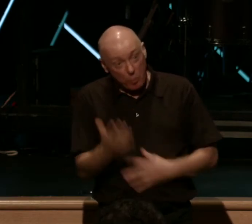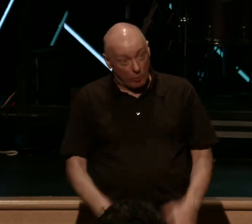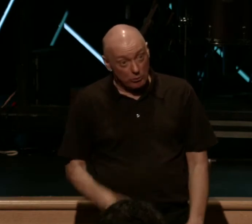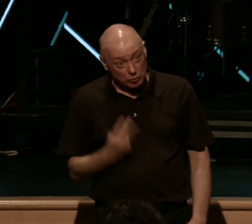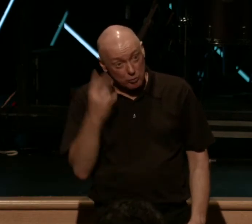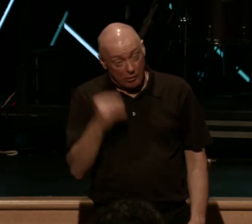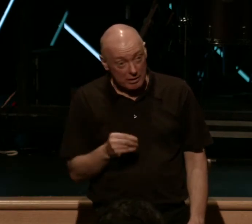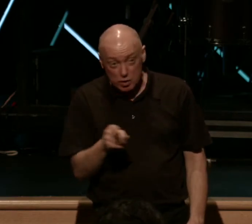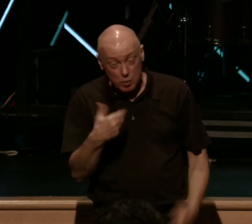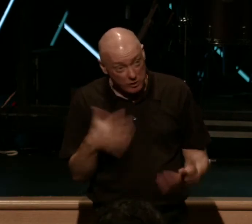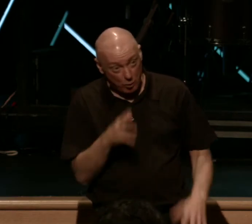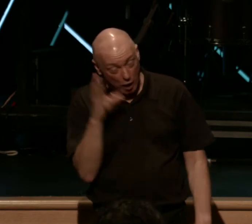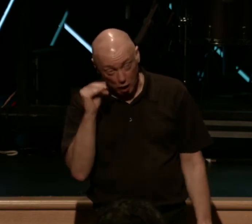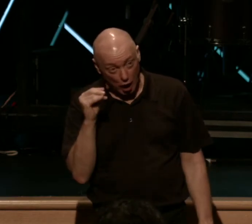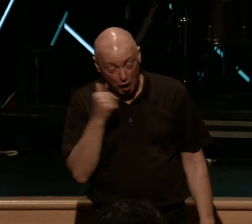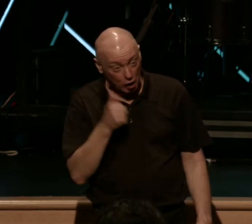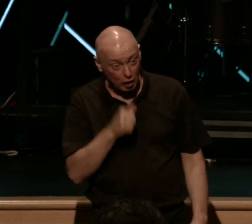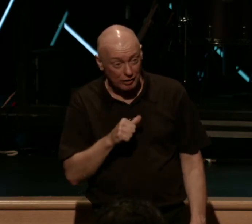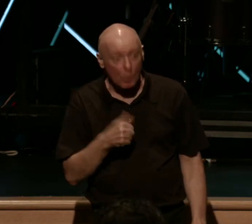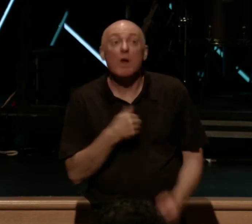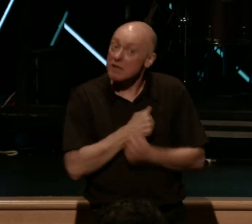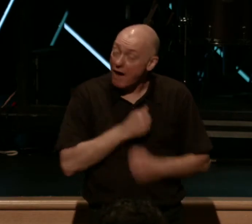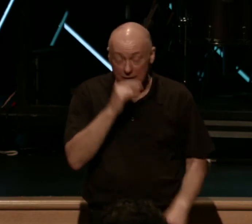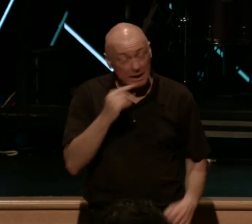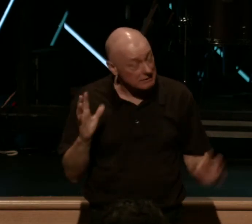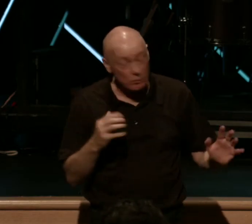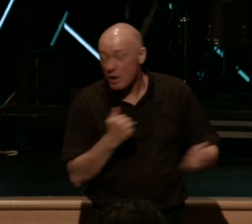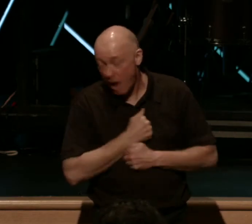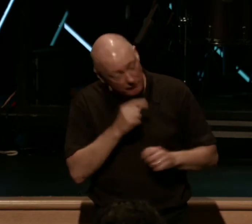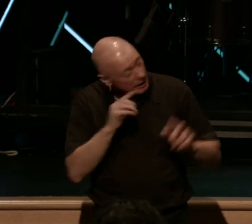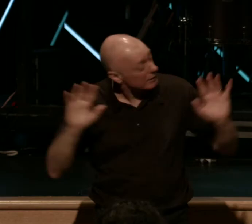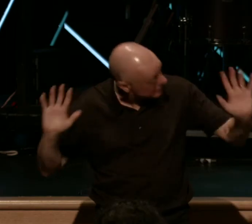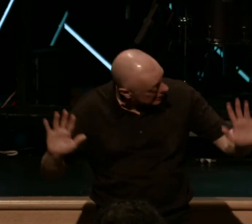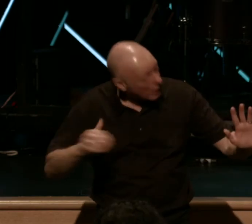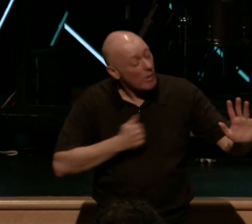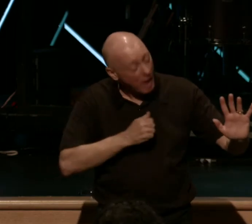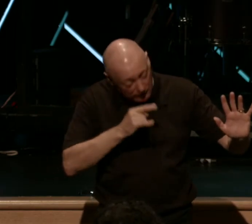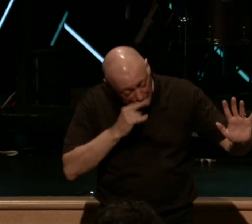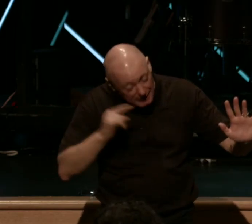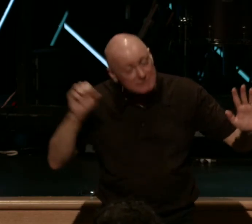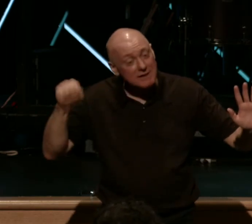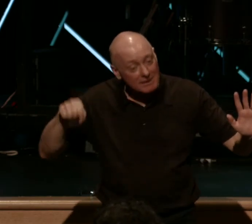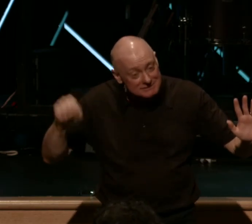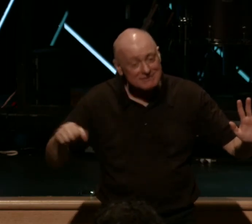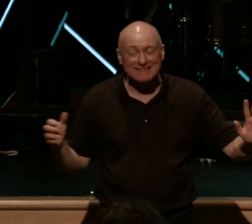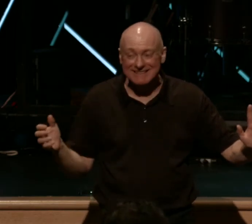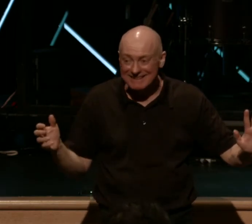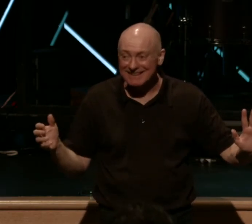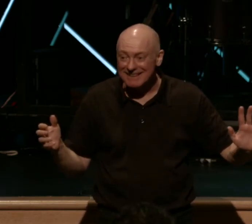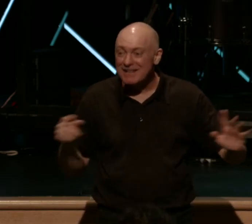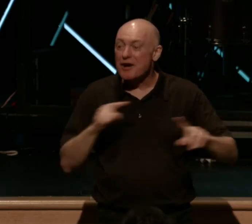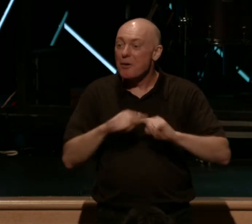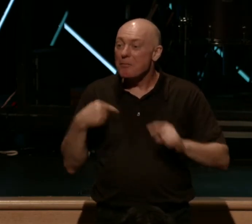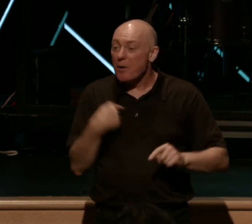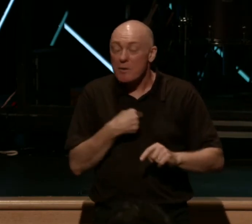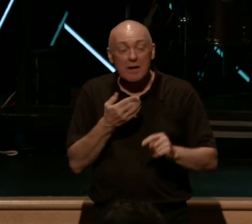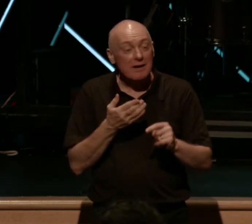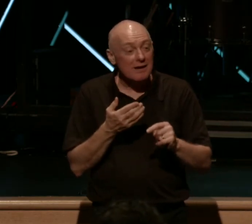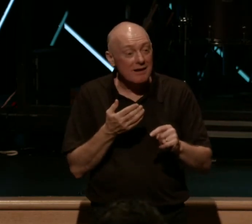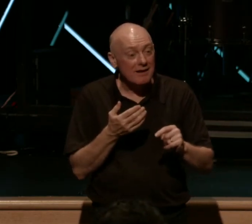wouldn't go for the girl either. And I'm just going to be, and we love our kids. We love our kids, but we went through colic with